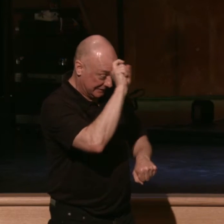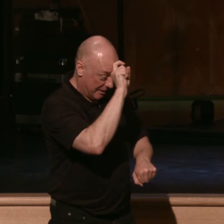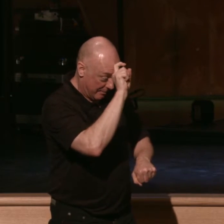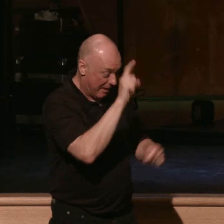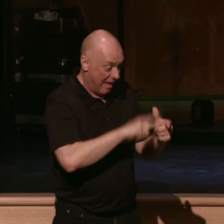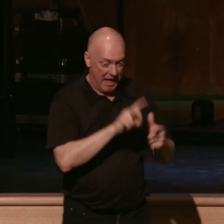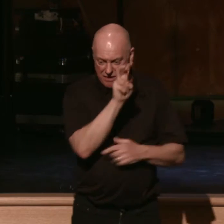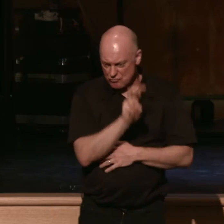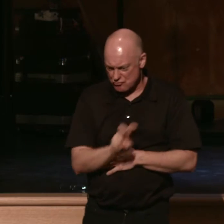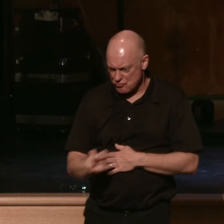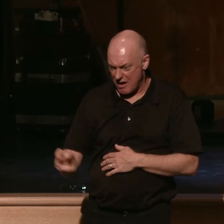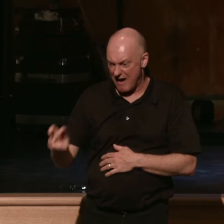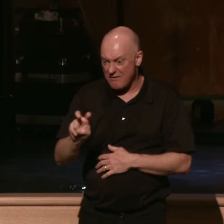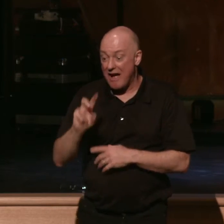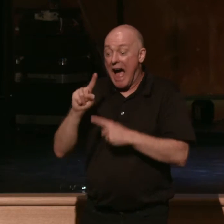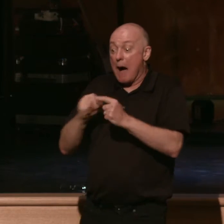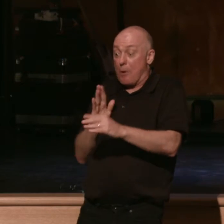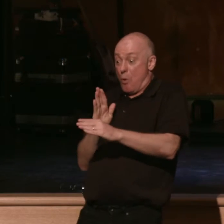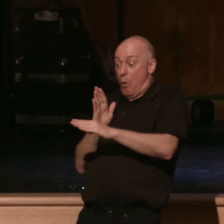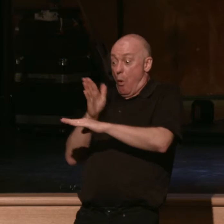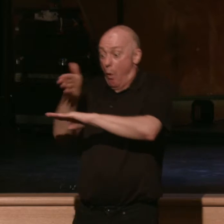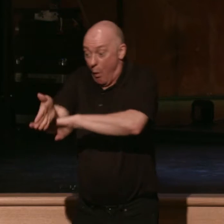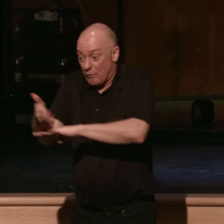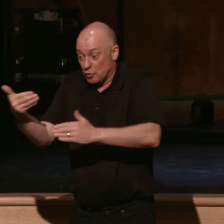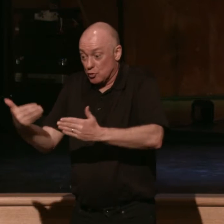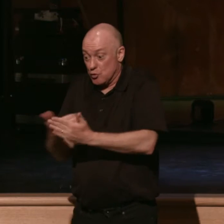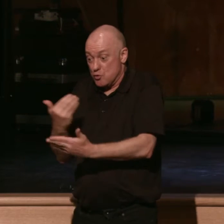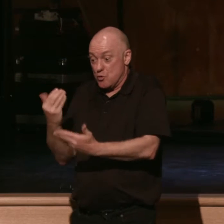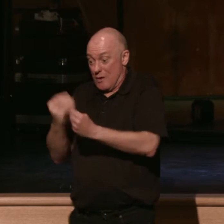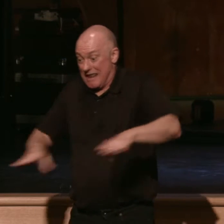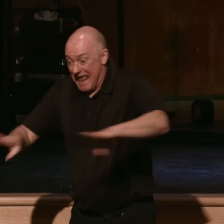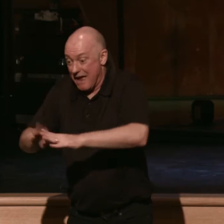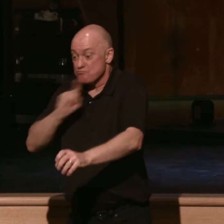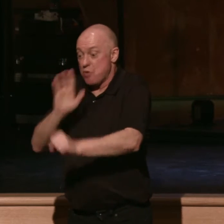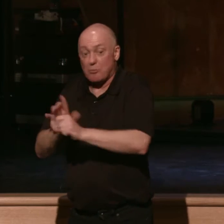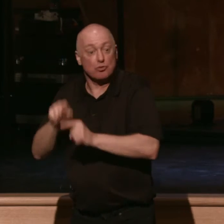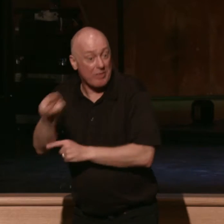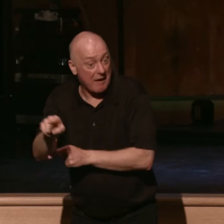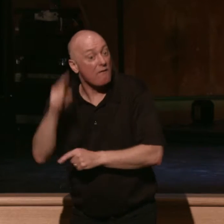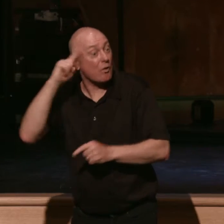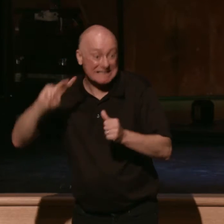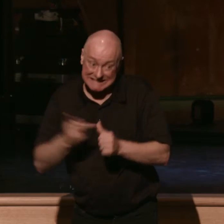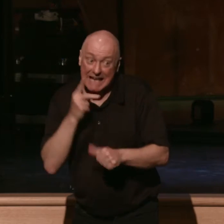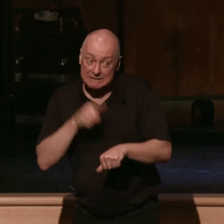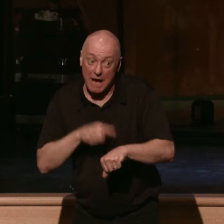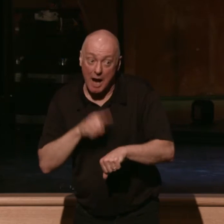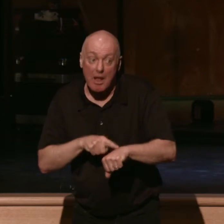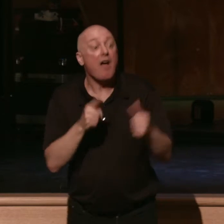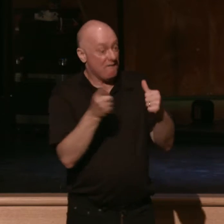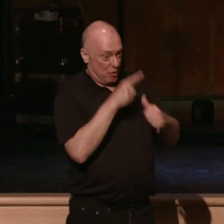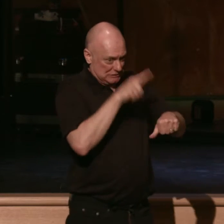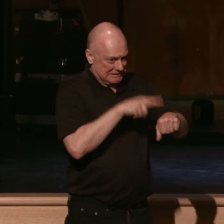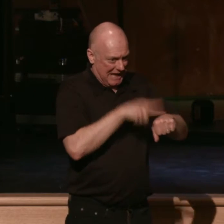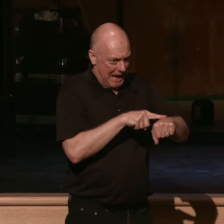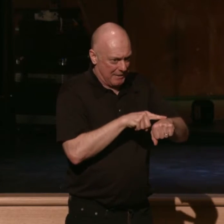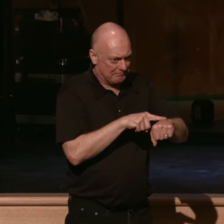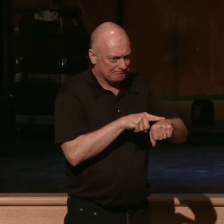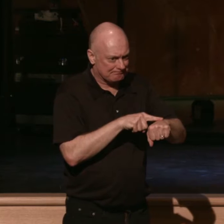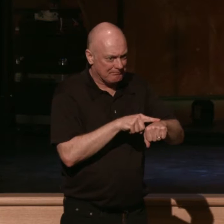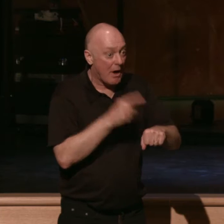just before they're about to enter a new land that was promised to them for the second time. The first time Moses gives